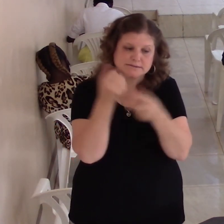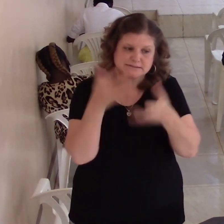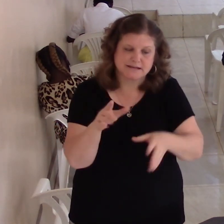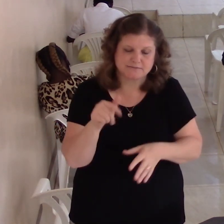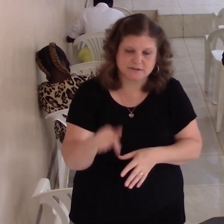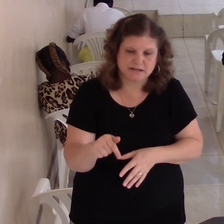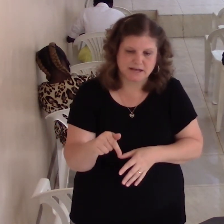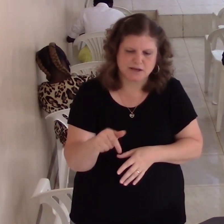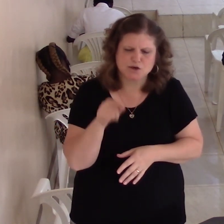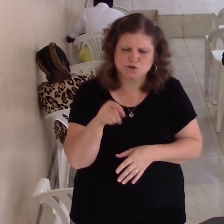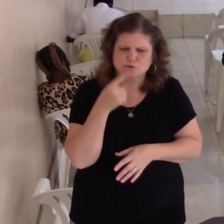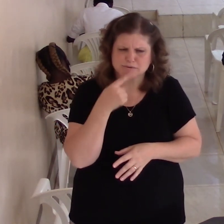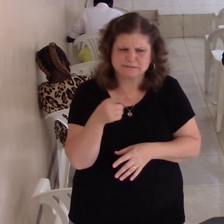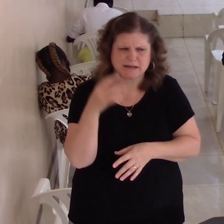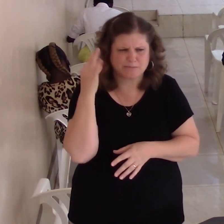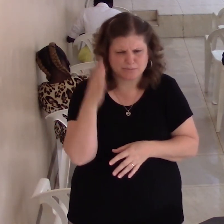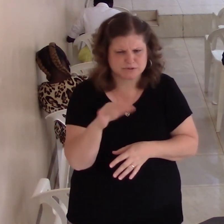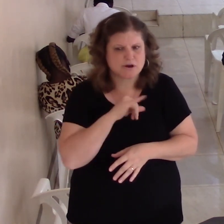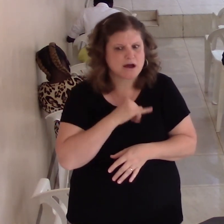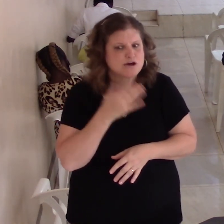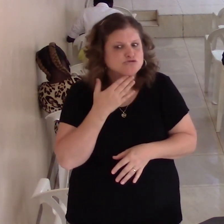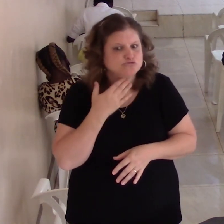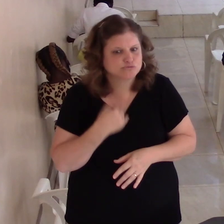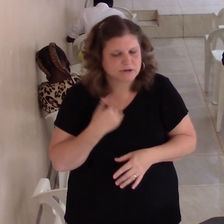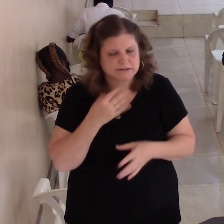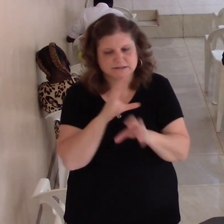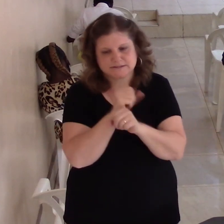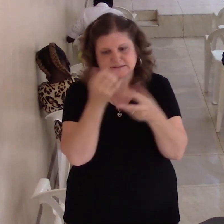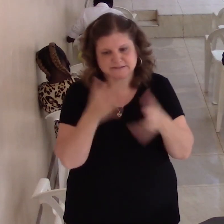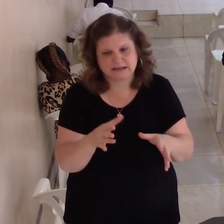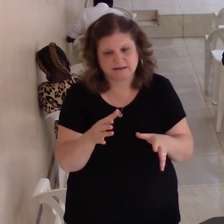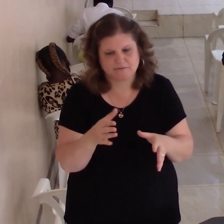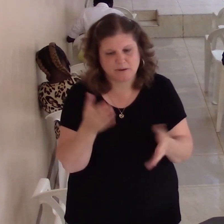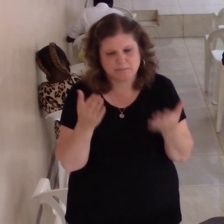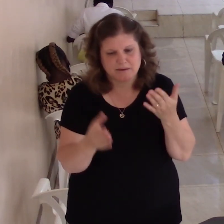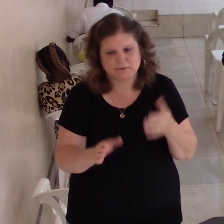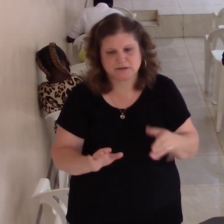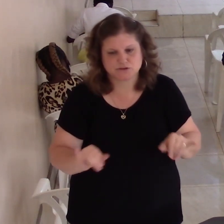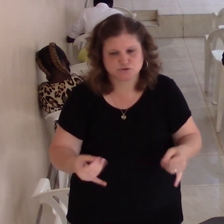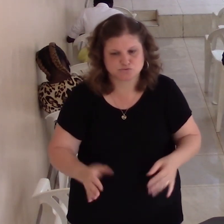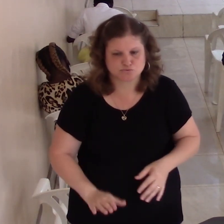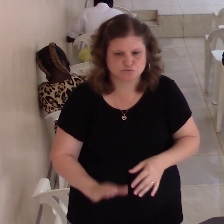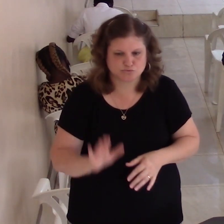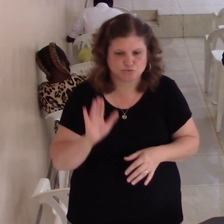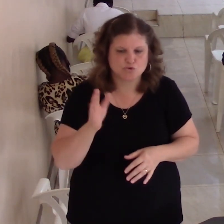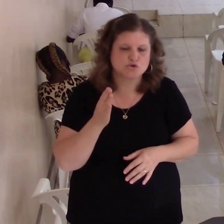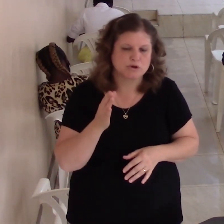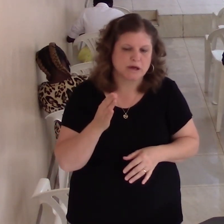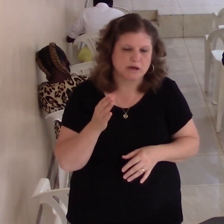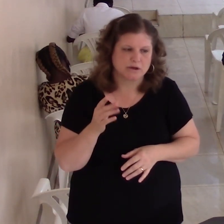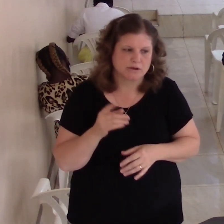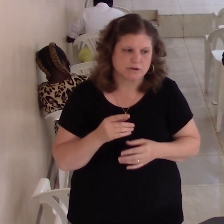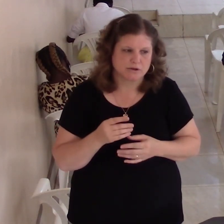I want to be saved if that's you just raise your hand I want someone to pray for you I want someone to talk to you this morning